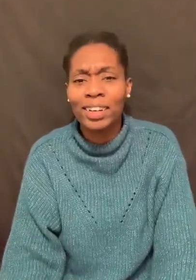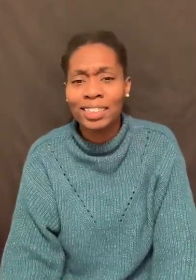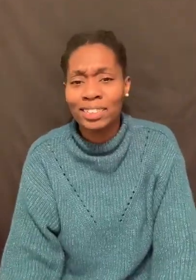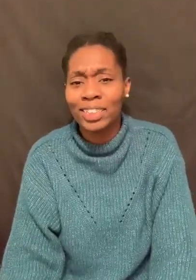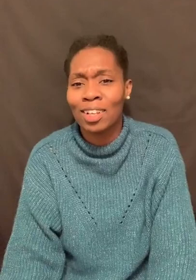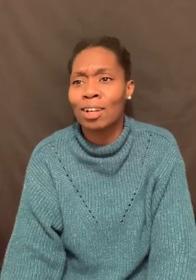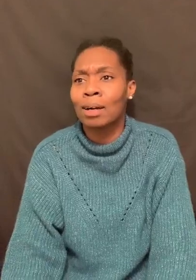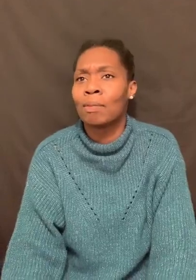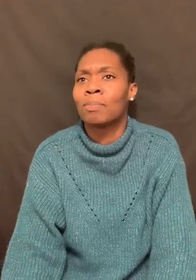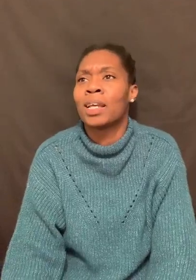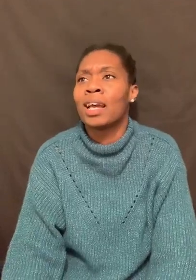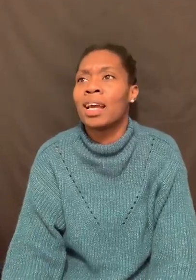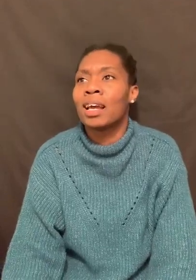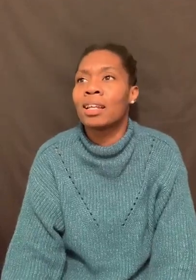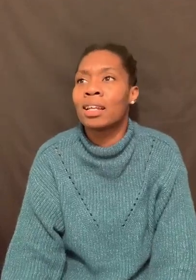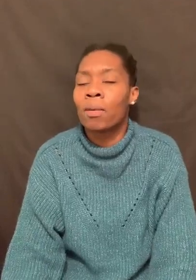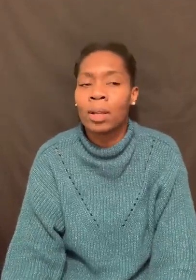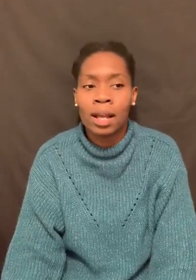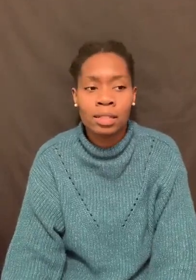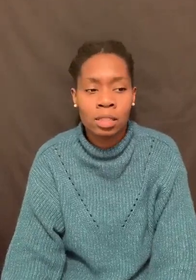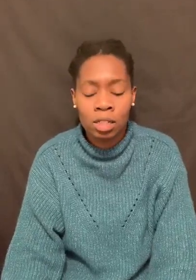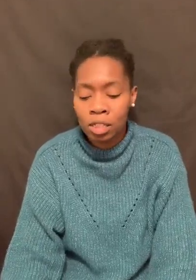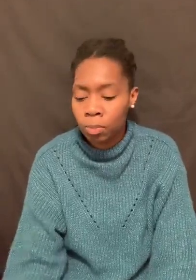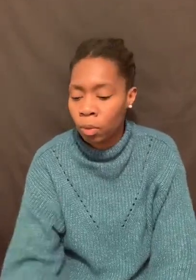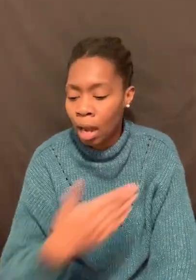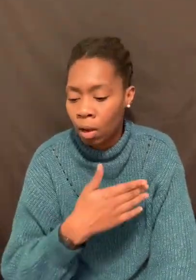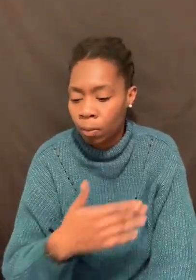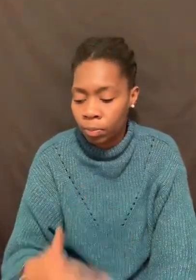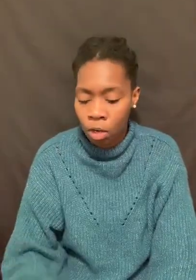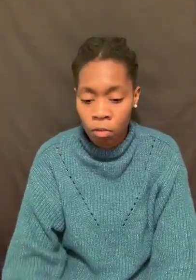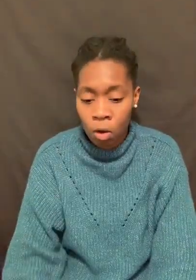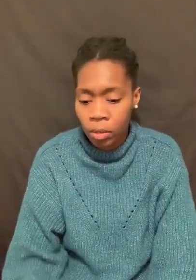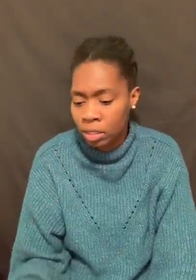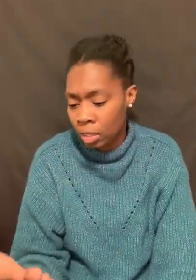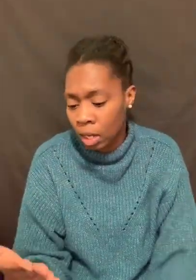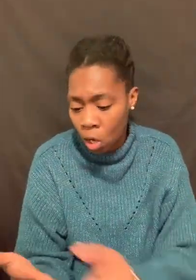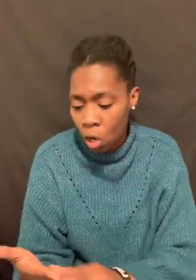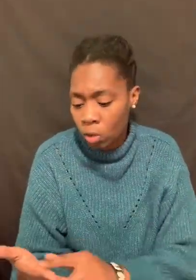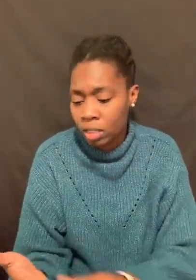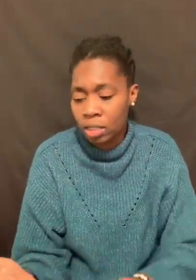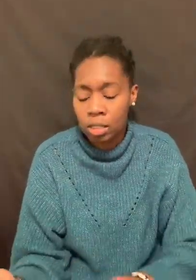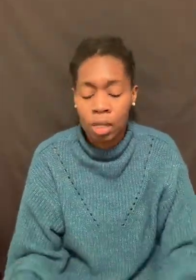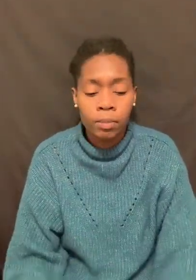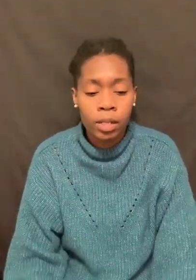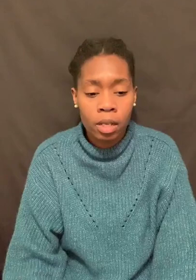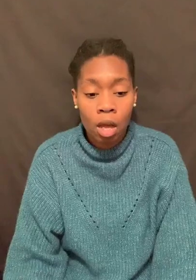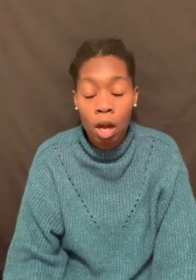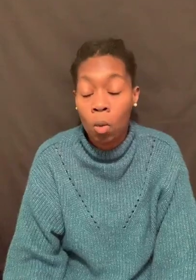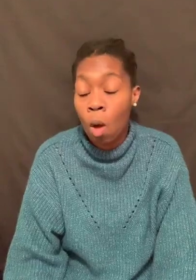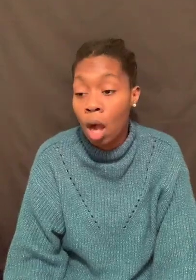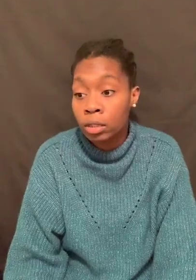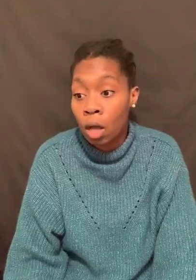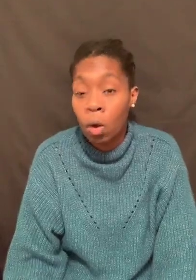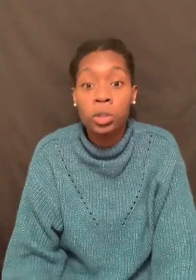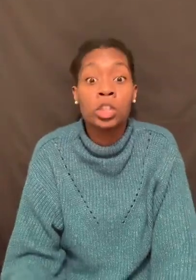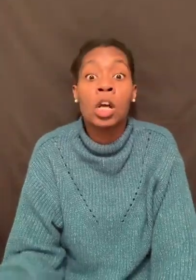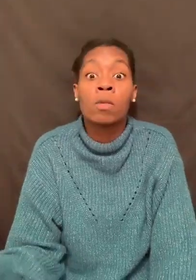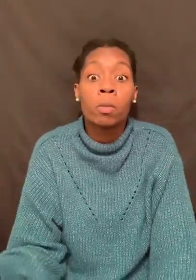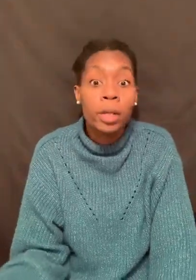What is this? What is she talking about? And then I realized, because she pulled out her phone. And it's like, oh, this, this. I watched her. Oh, she just a